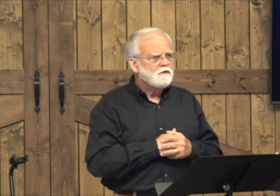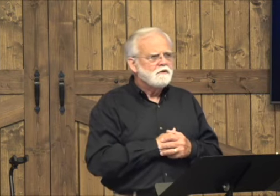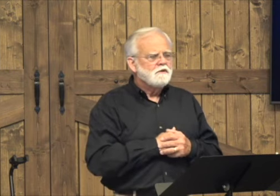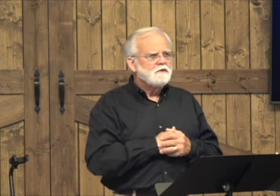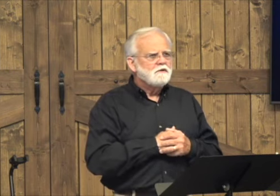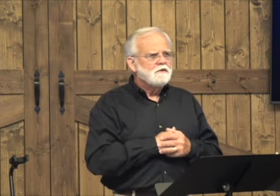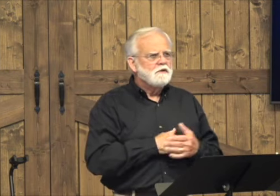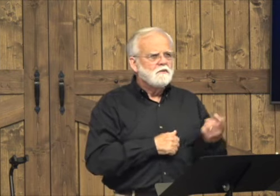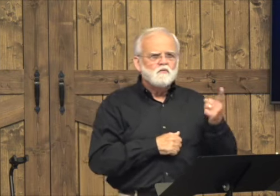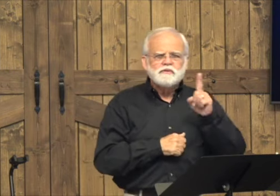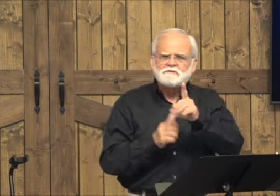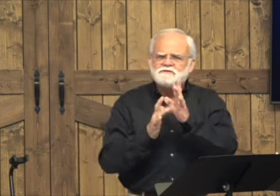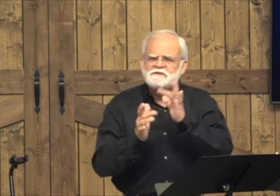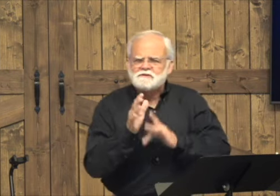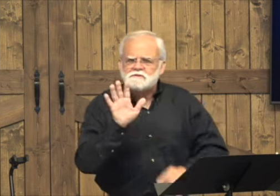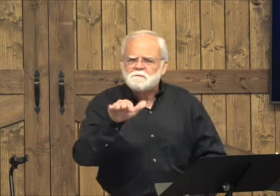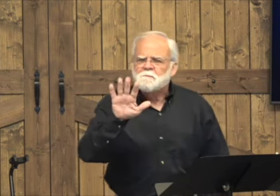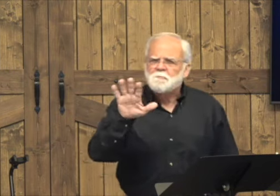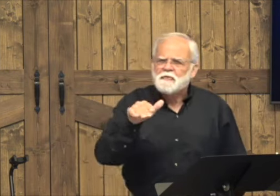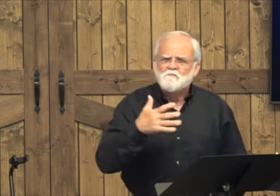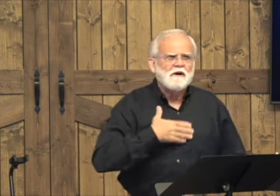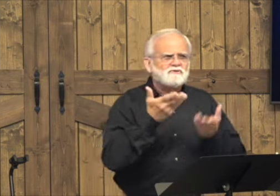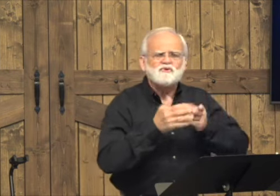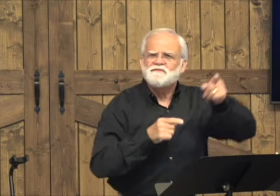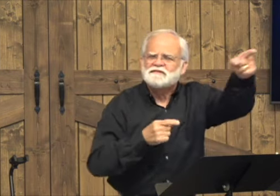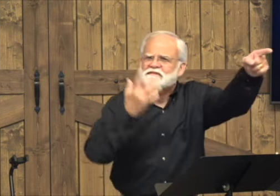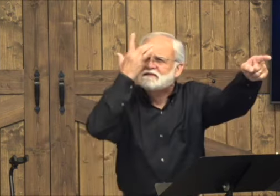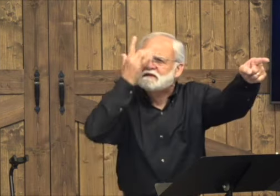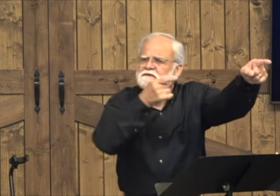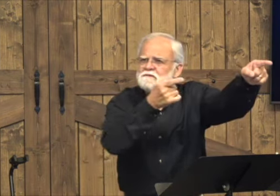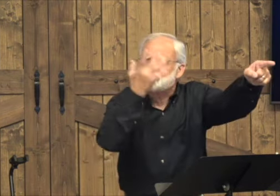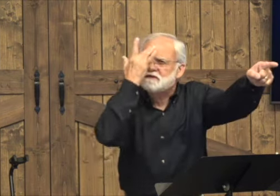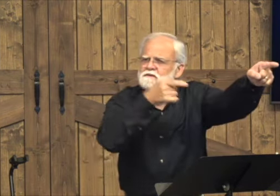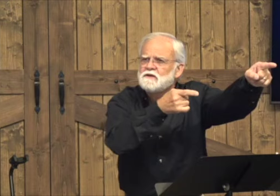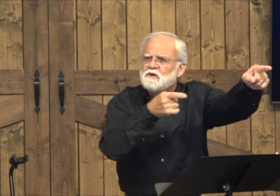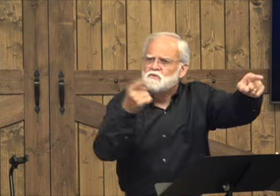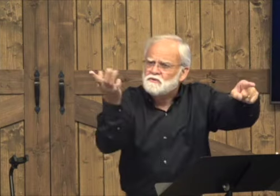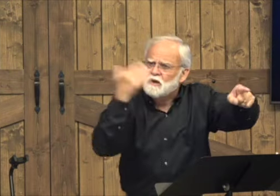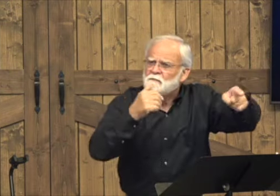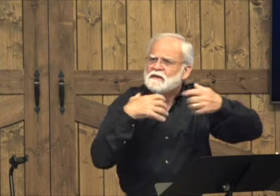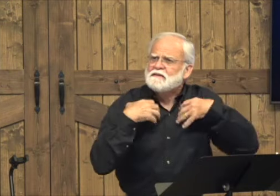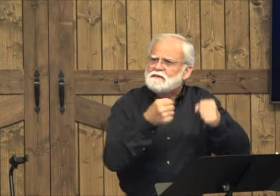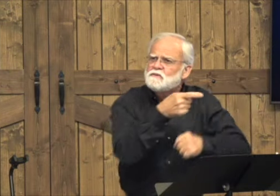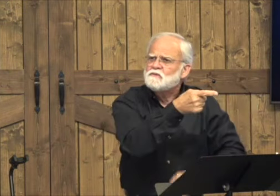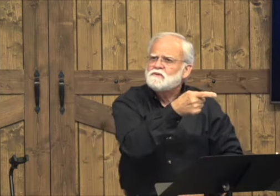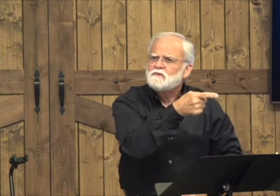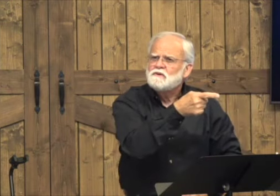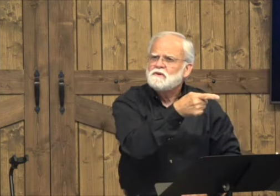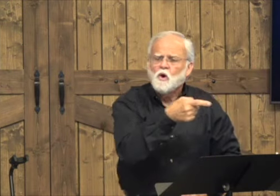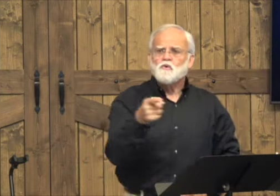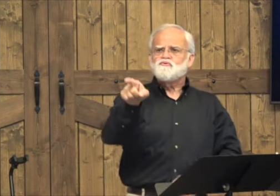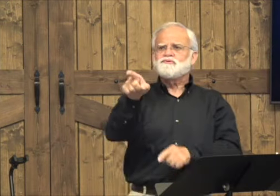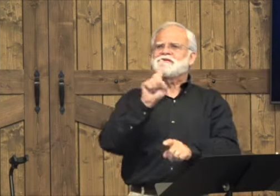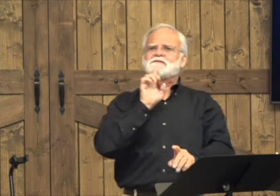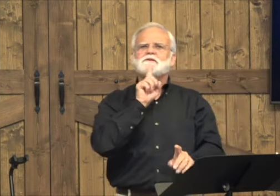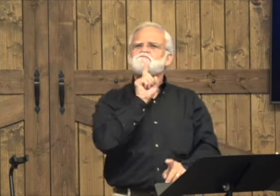there was a Roman soldier who went to Jesus. He said, one of my servants is sick. Can you come and kill him?